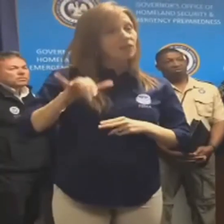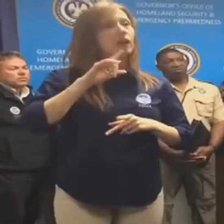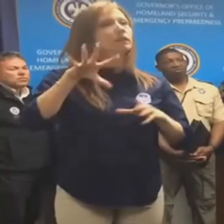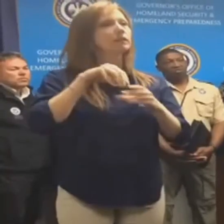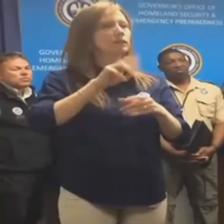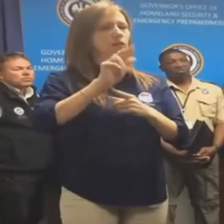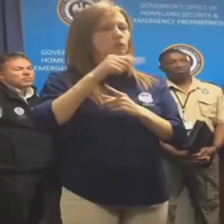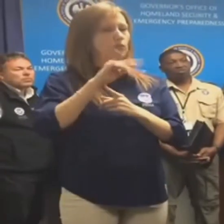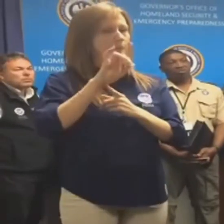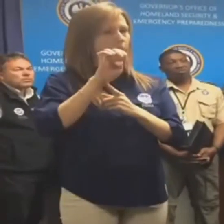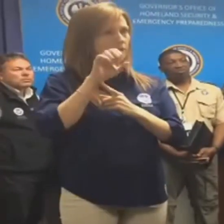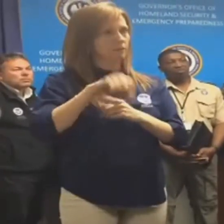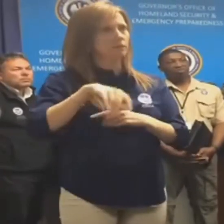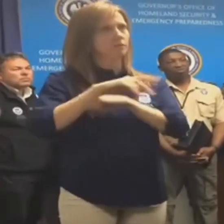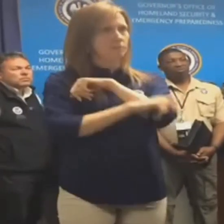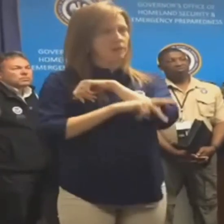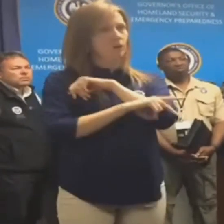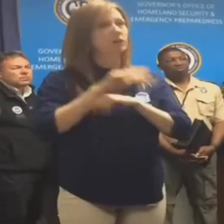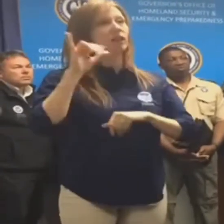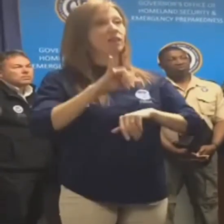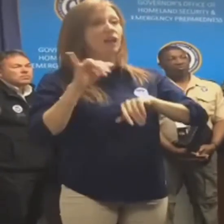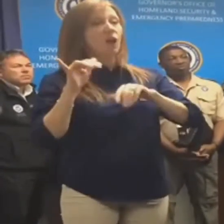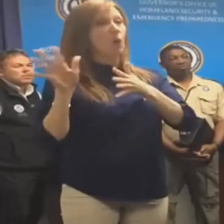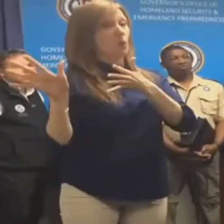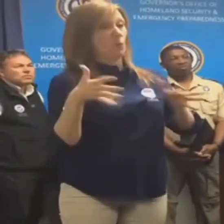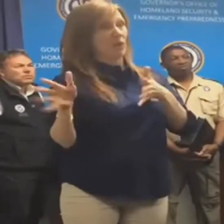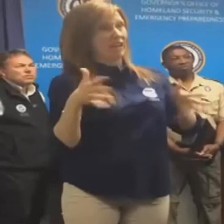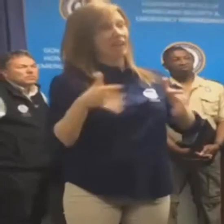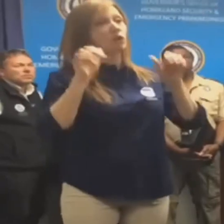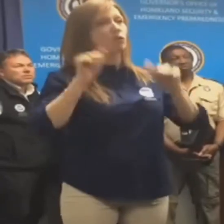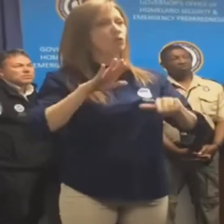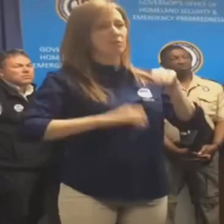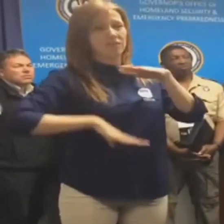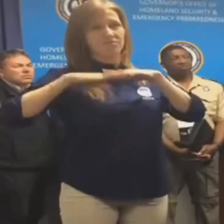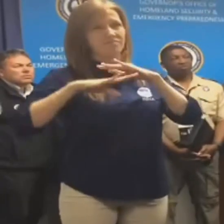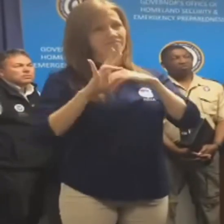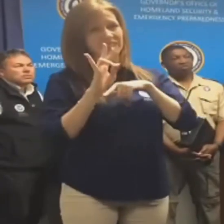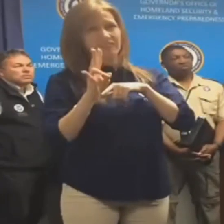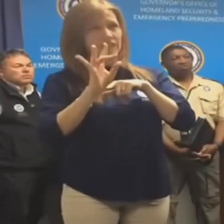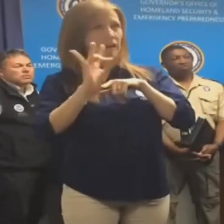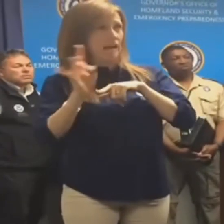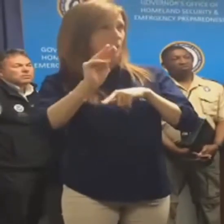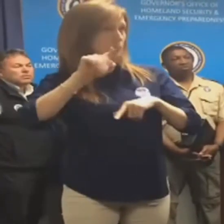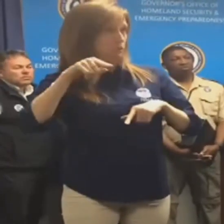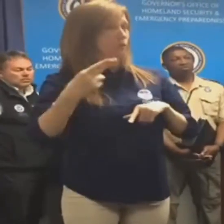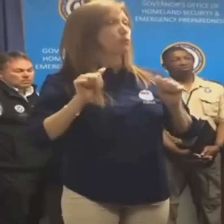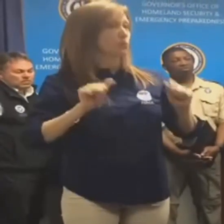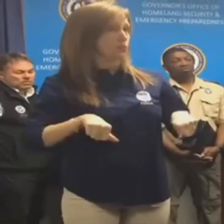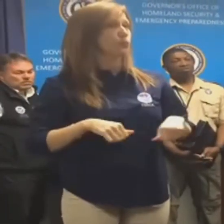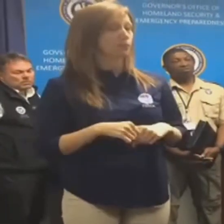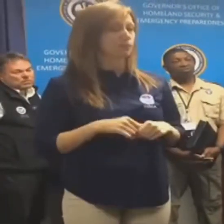both in Rapides Parish. But whether tornadic or not, straight-line wind speeds could